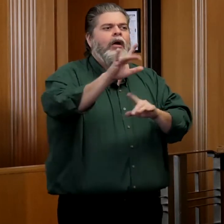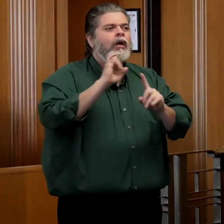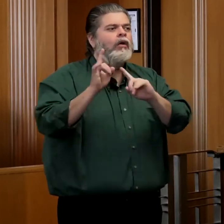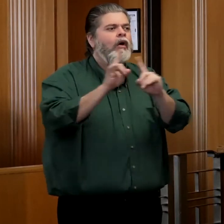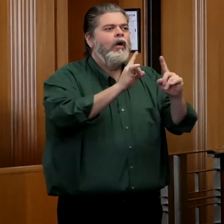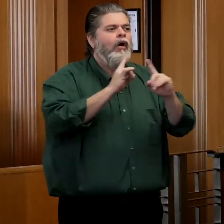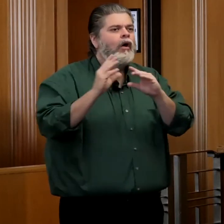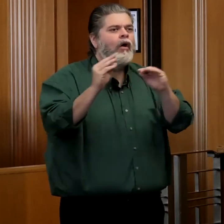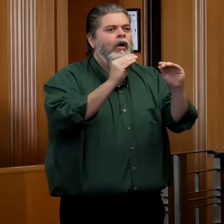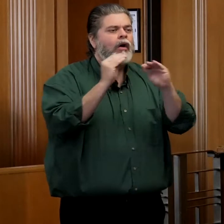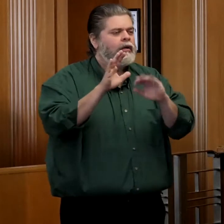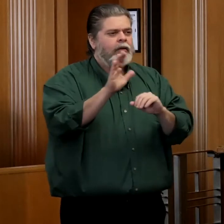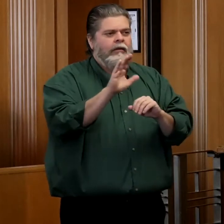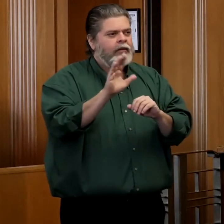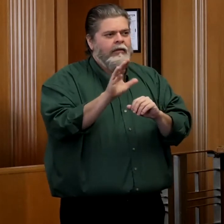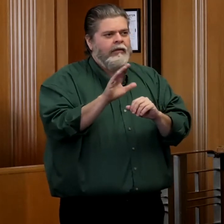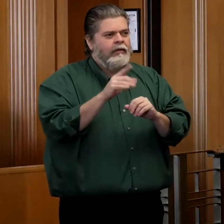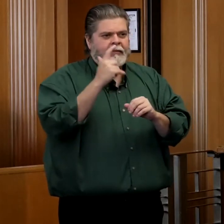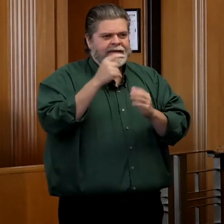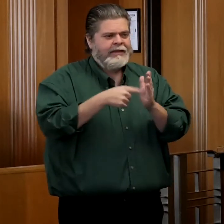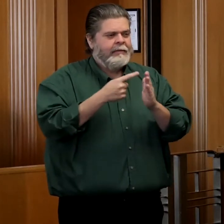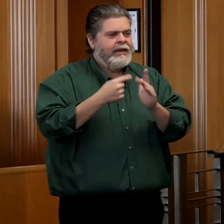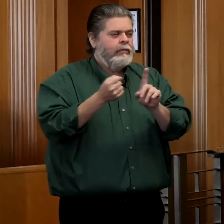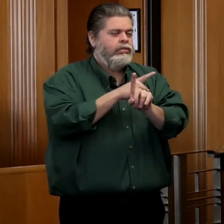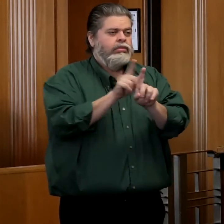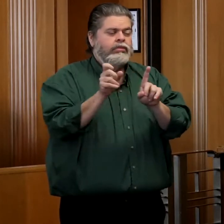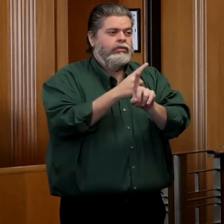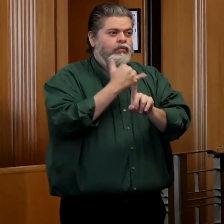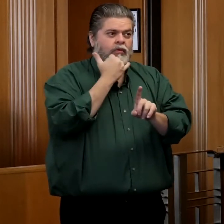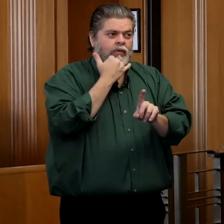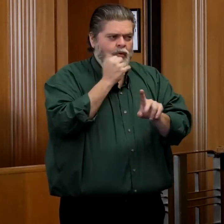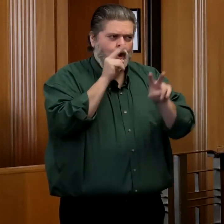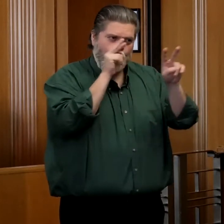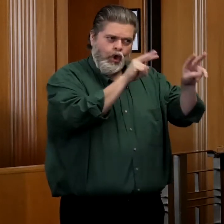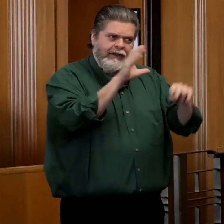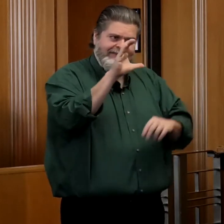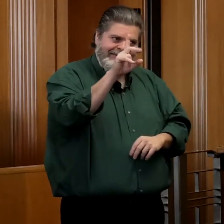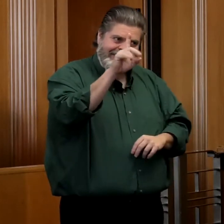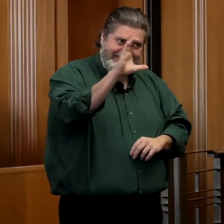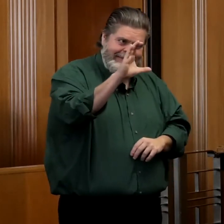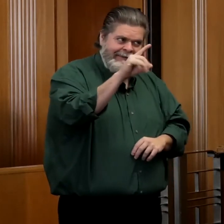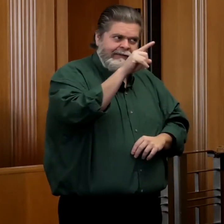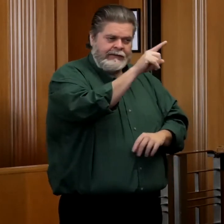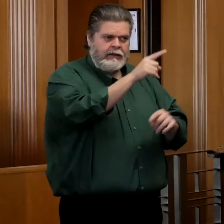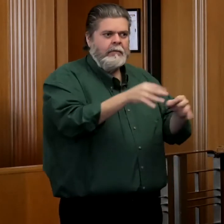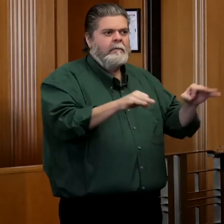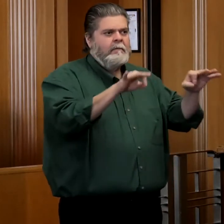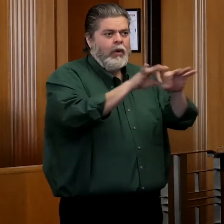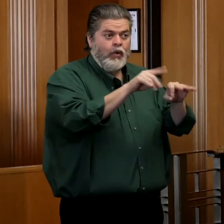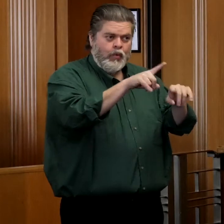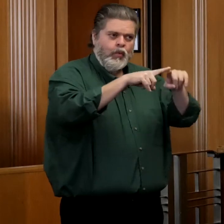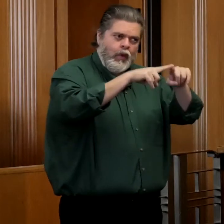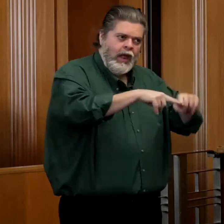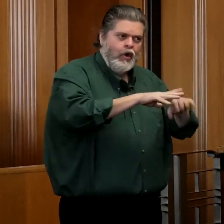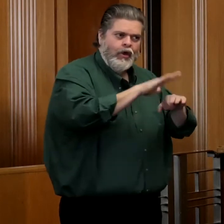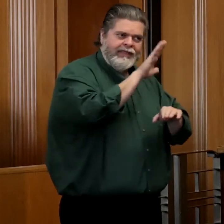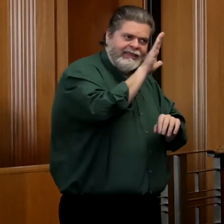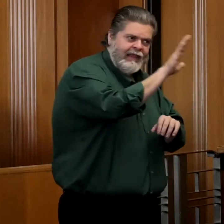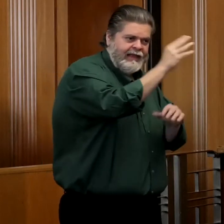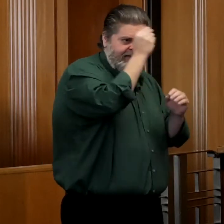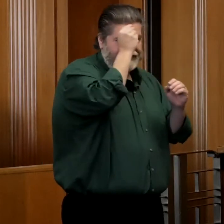out to those reliable sources and I would really point you towards the CDC as the reliable source for that information.